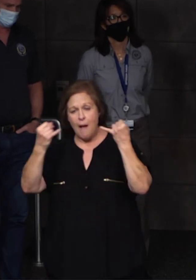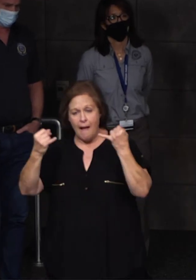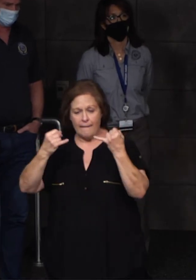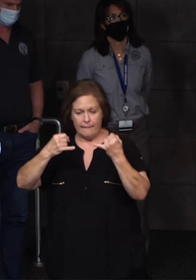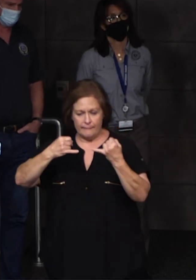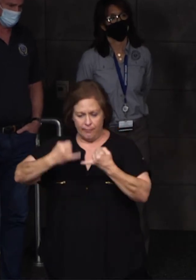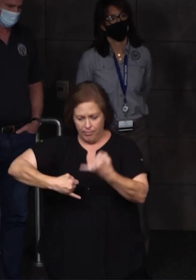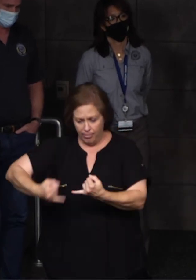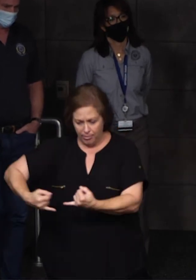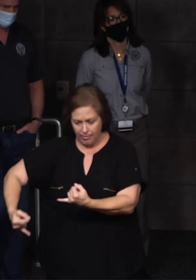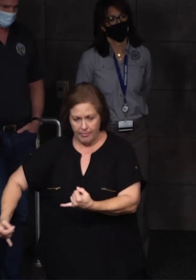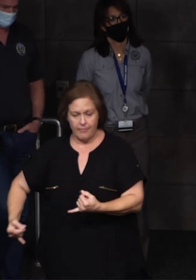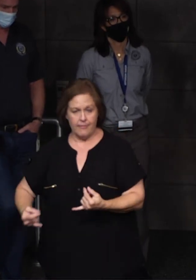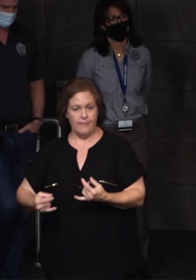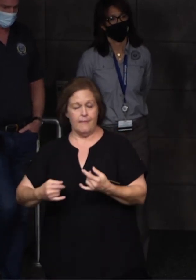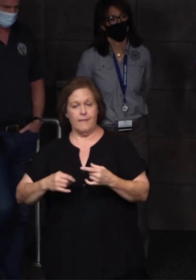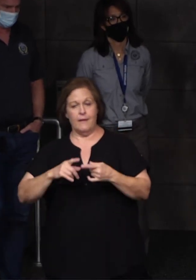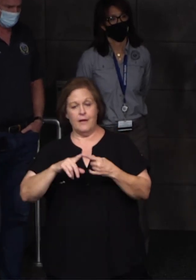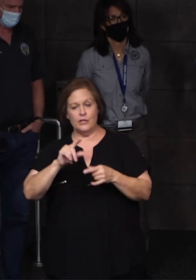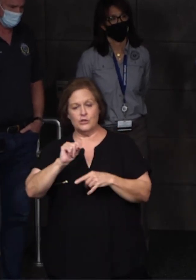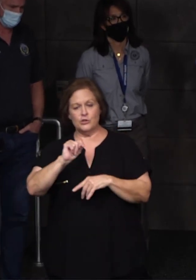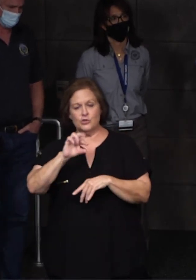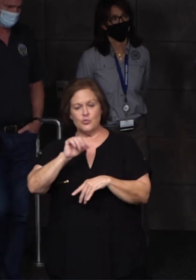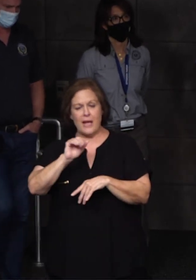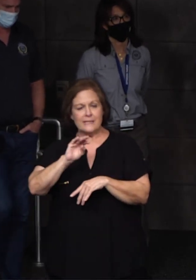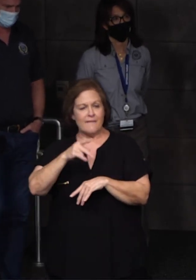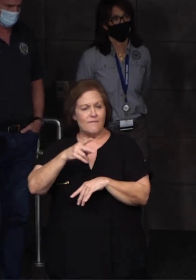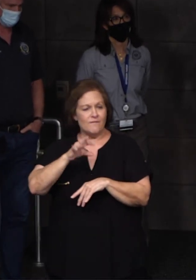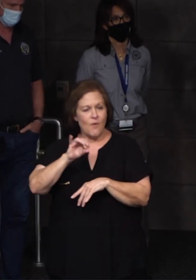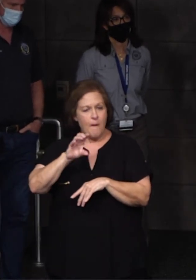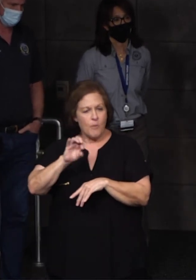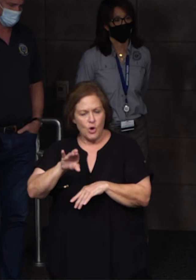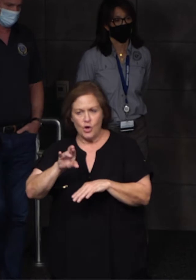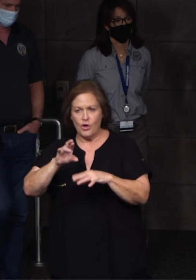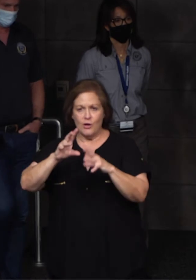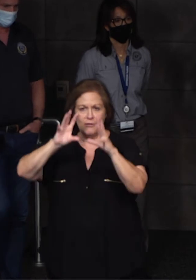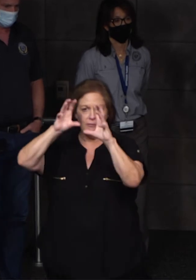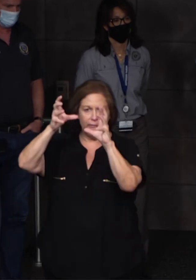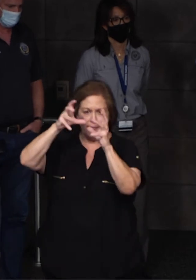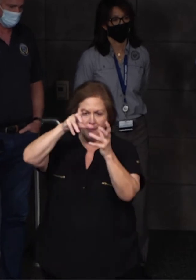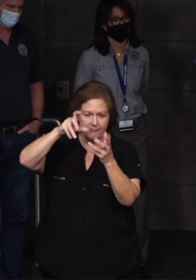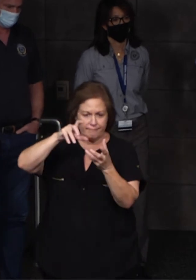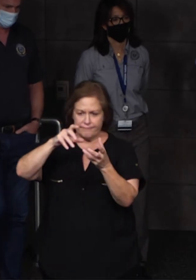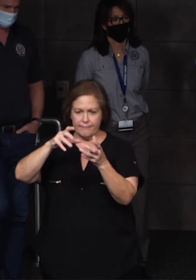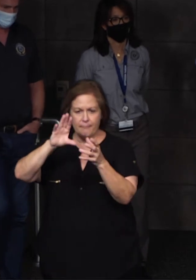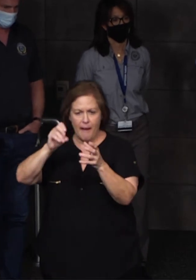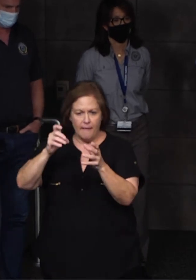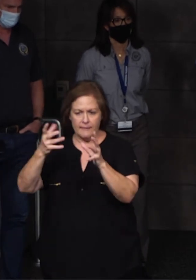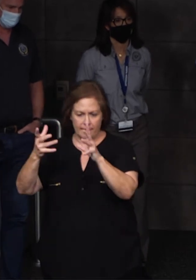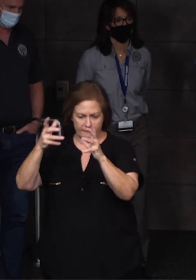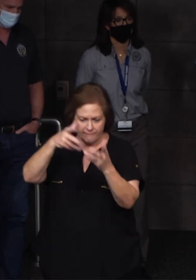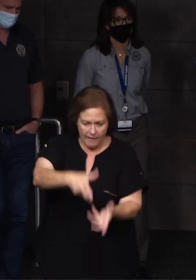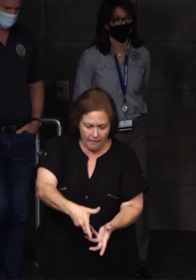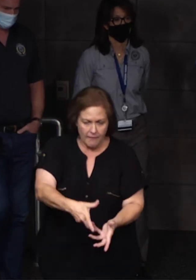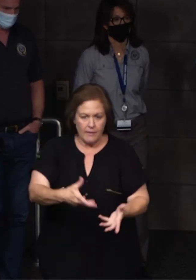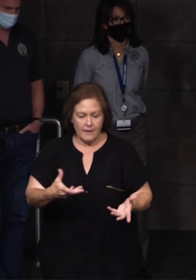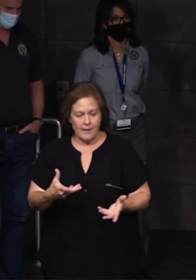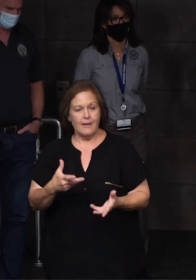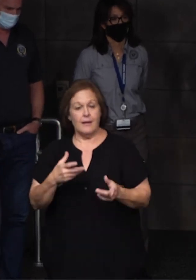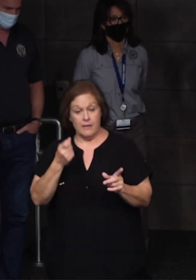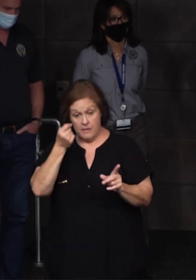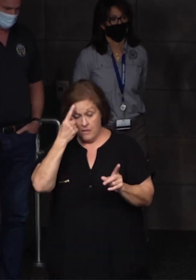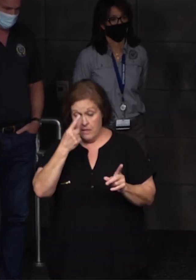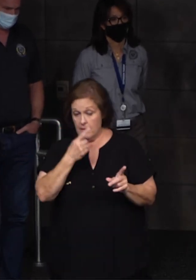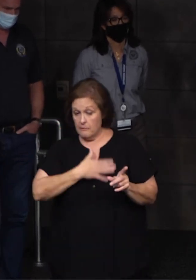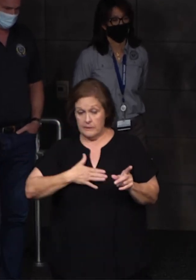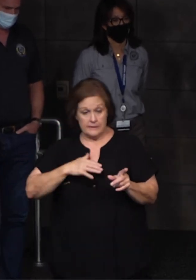We have the transformers, the cross arms, a plethora of other pieces of equipment that are down on the ground. Everyone's aware of that. Please stay away from